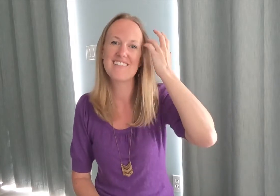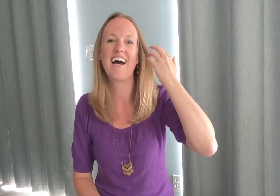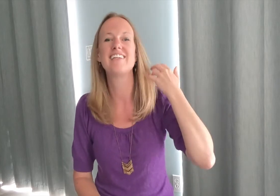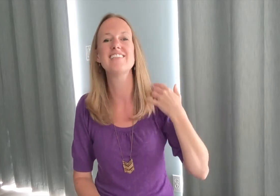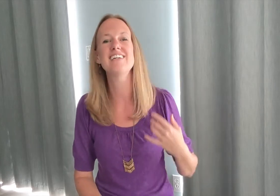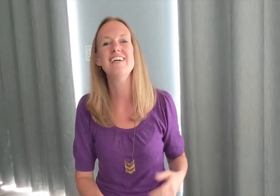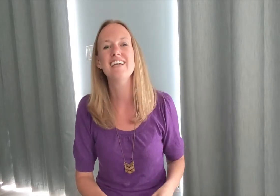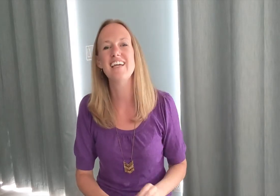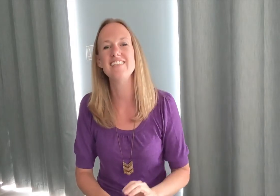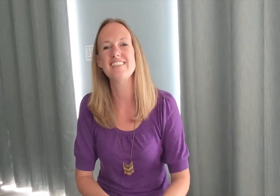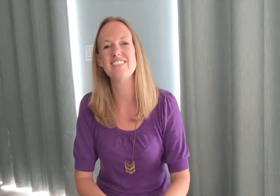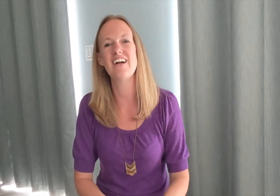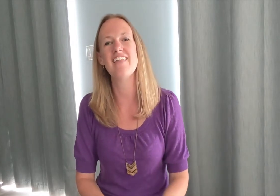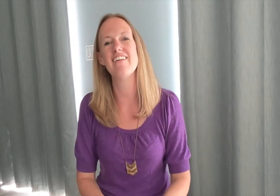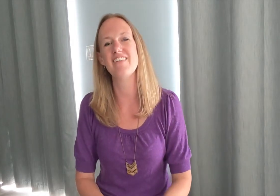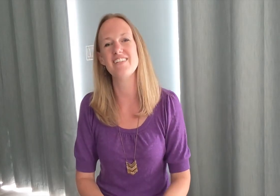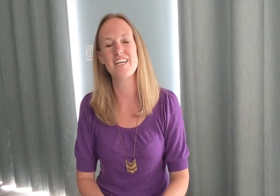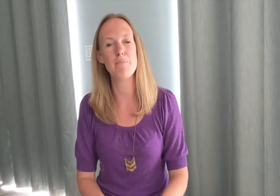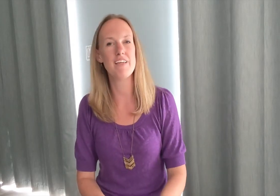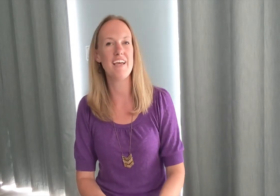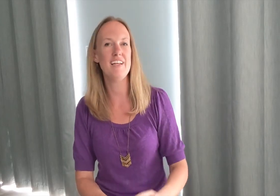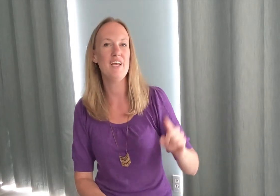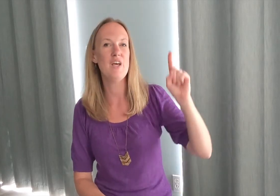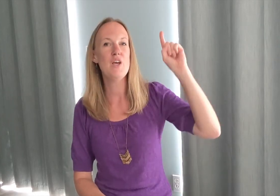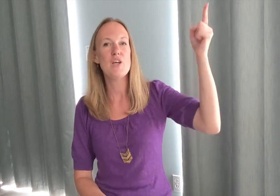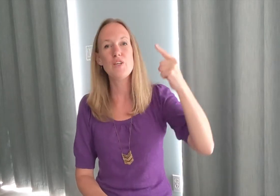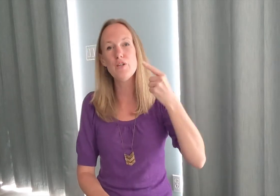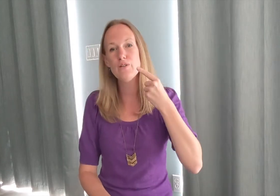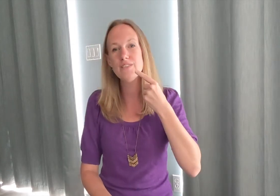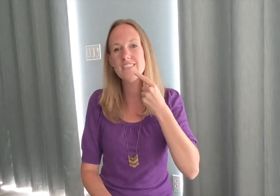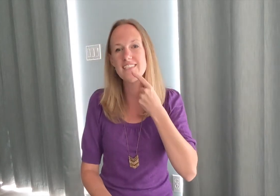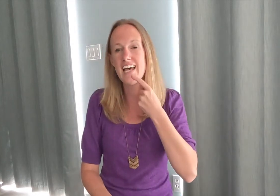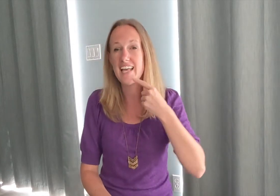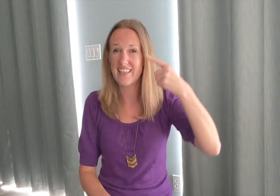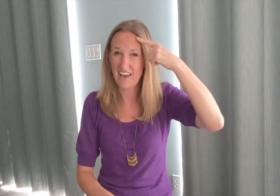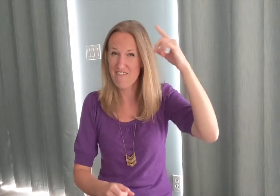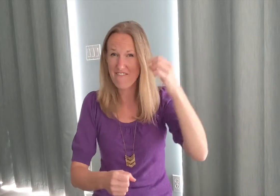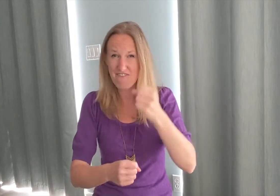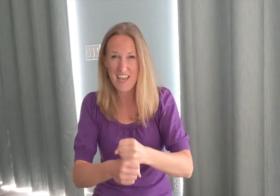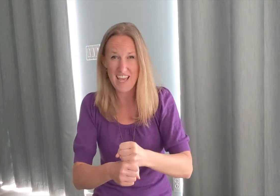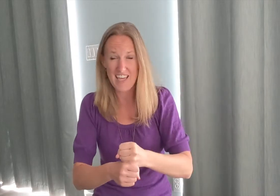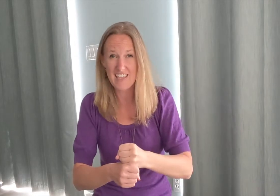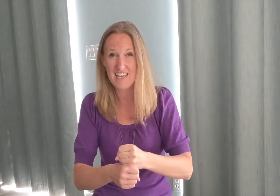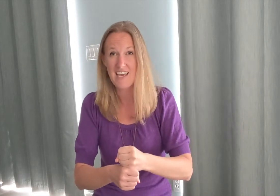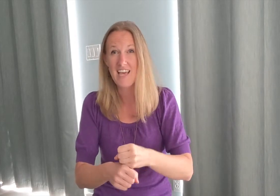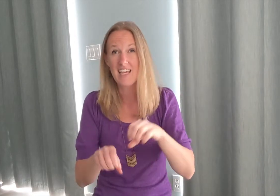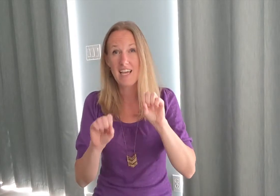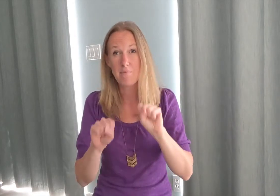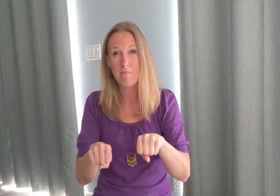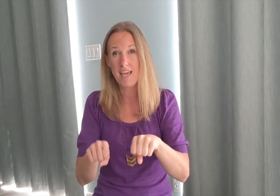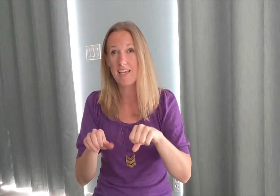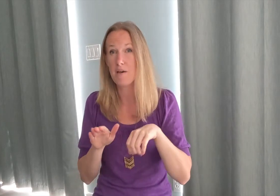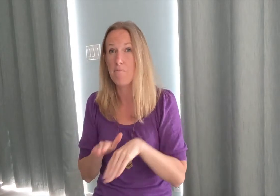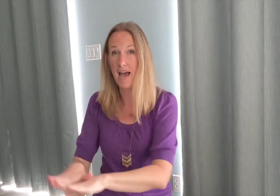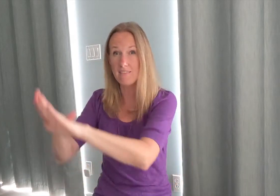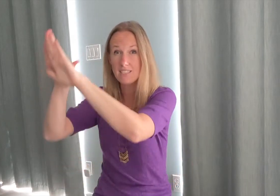signs okay so let's try that from the top again you said that faith can make the mountains